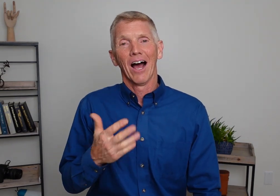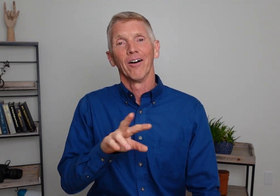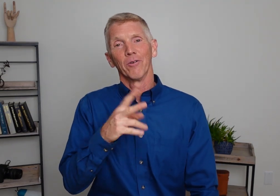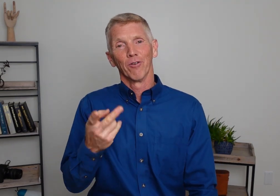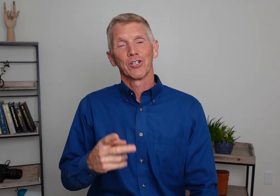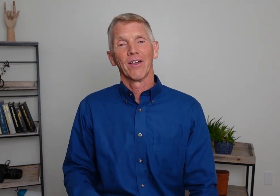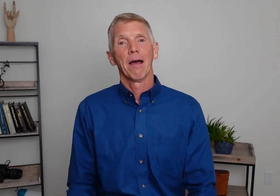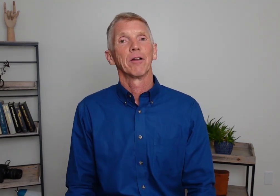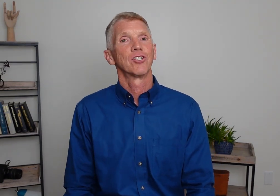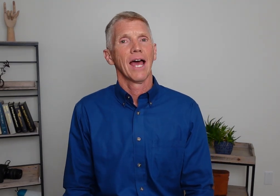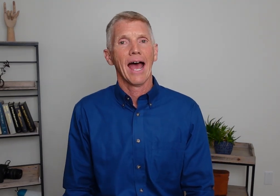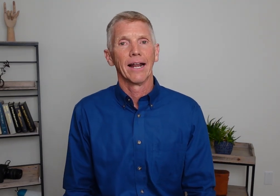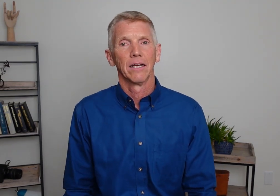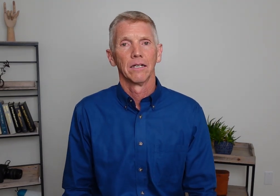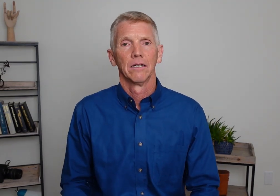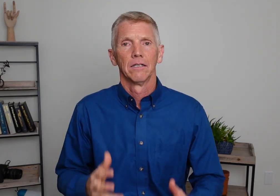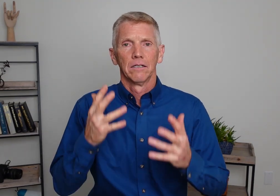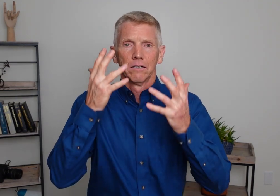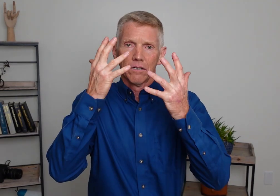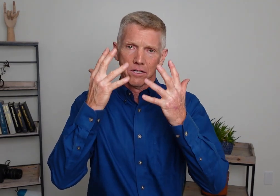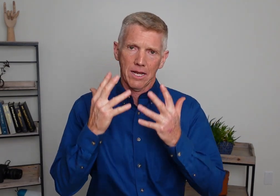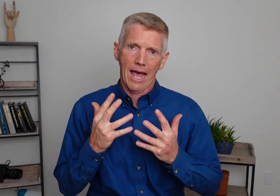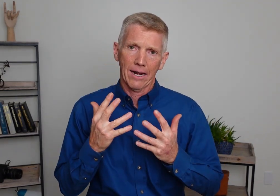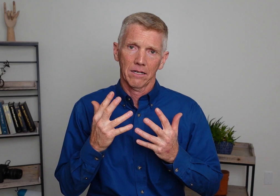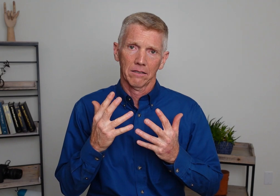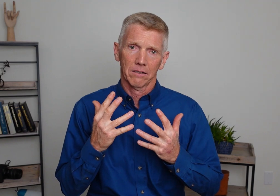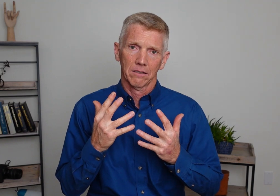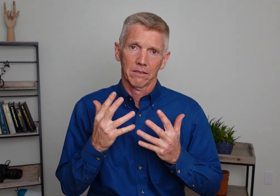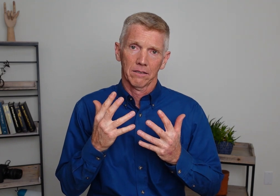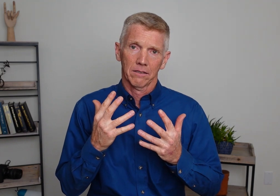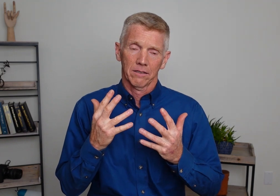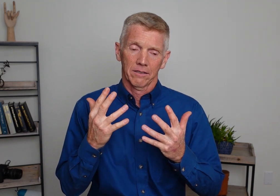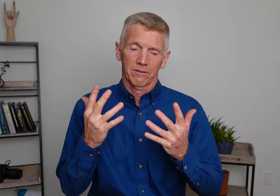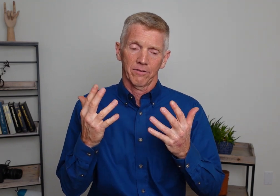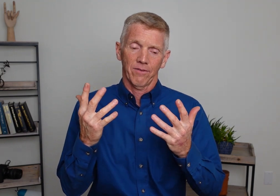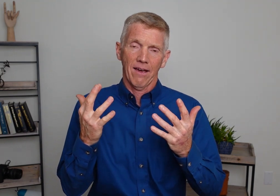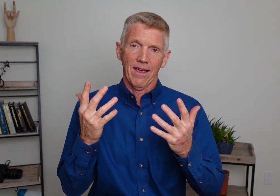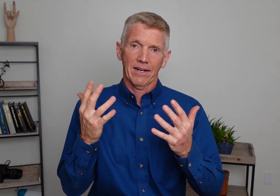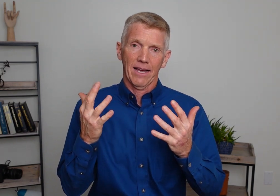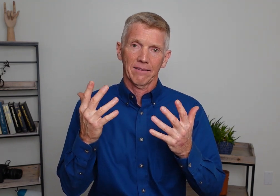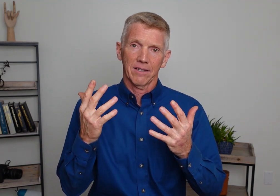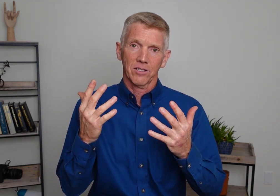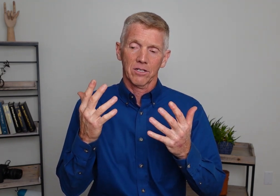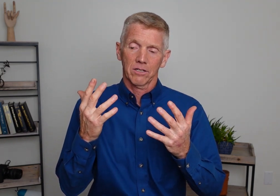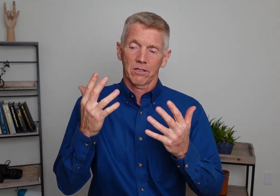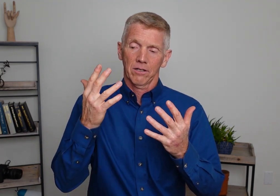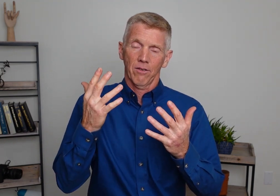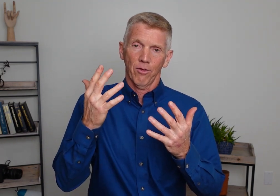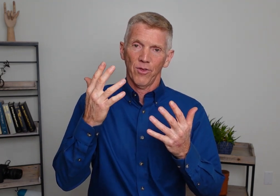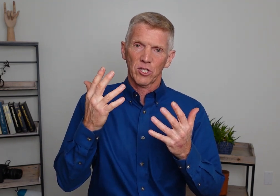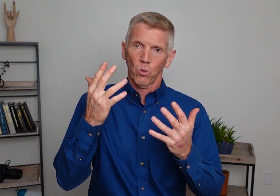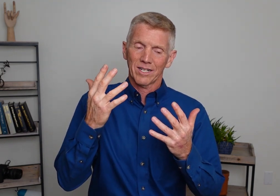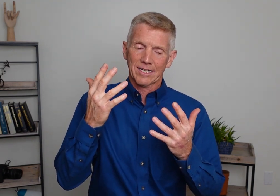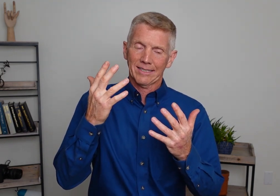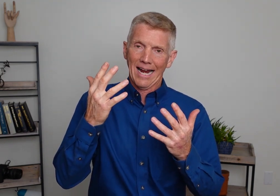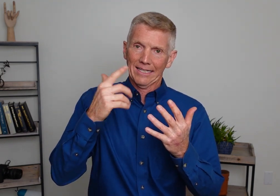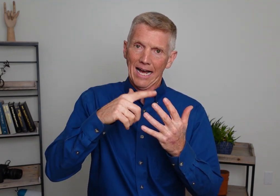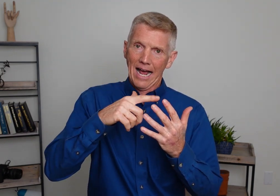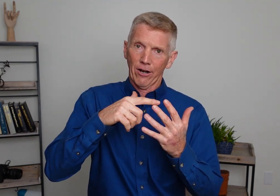Now. Reverse of that. How about sad? Sad. Five hands like this. This one is slightly higher